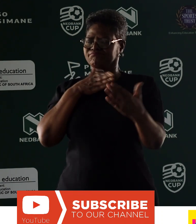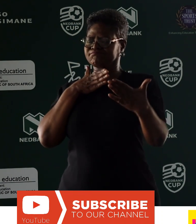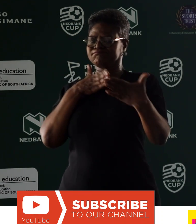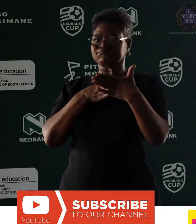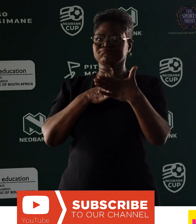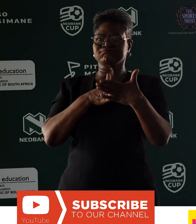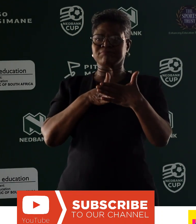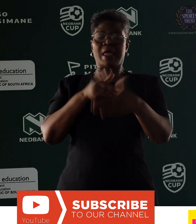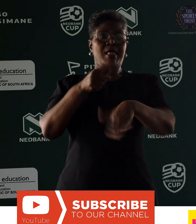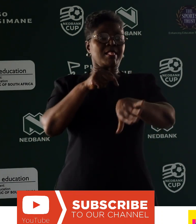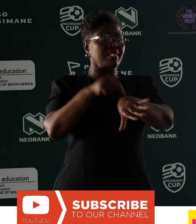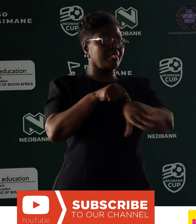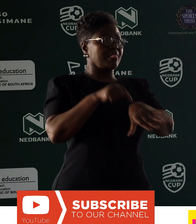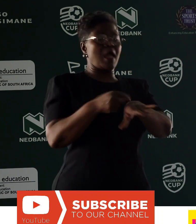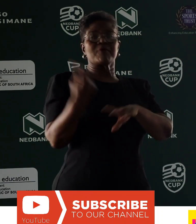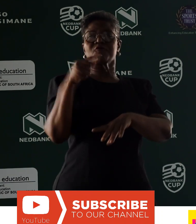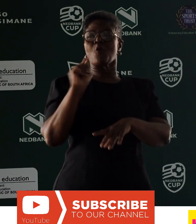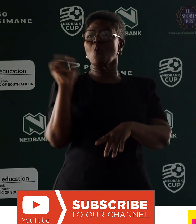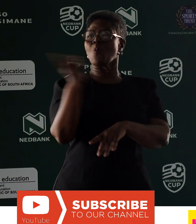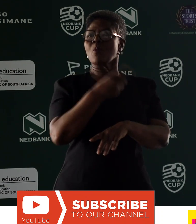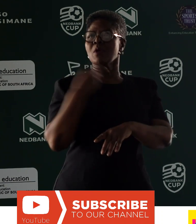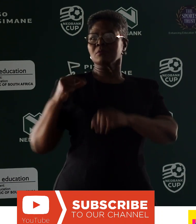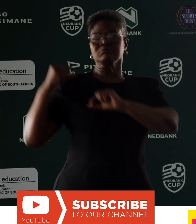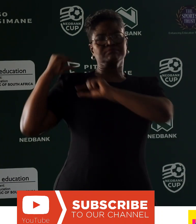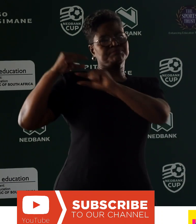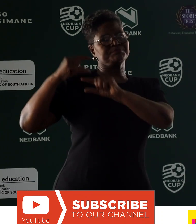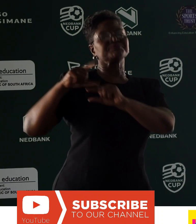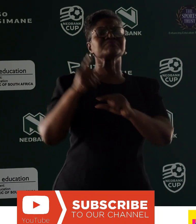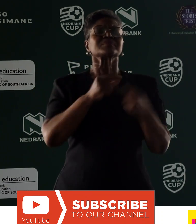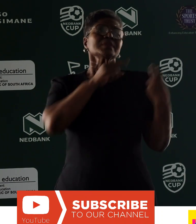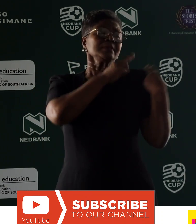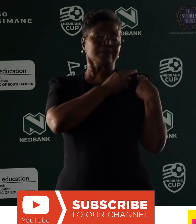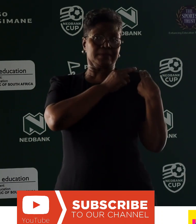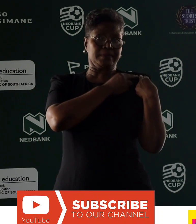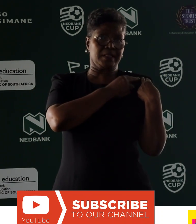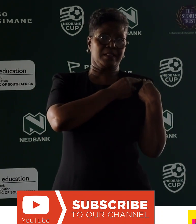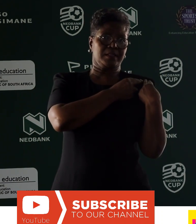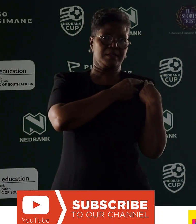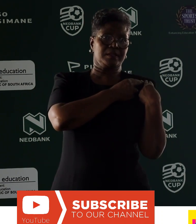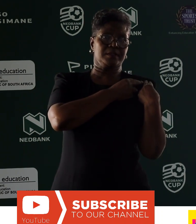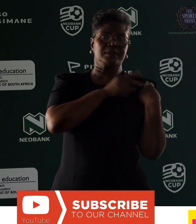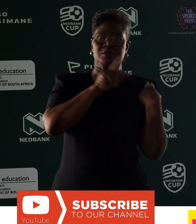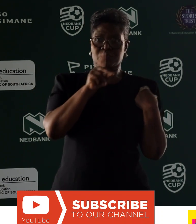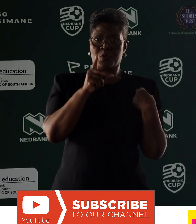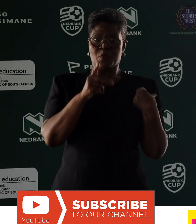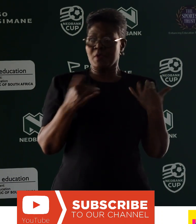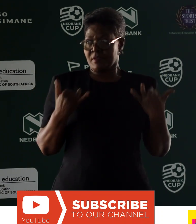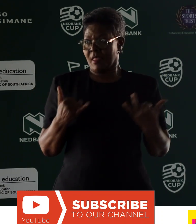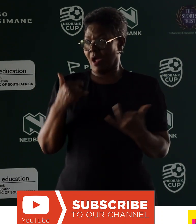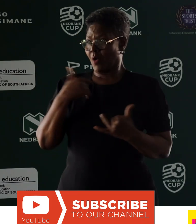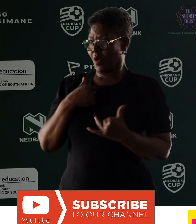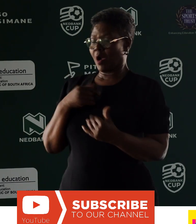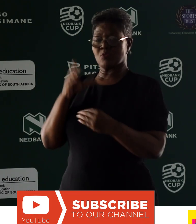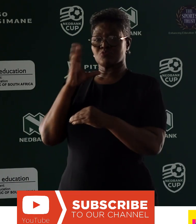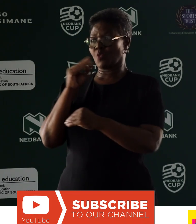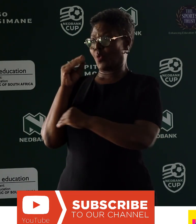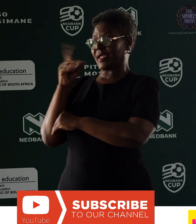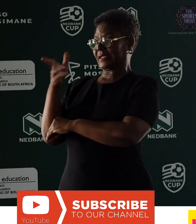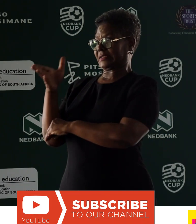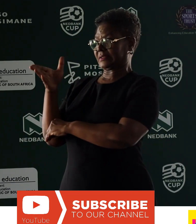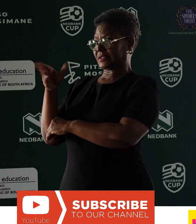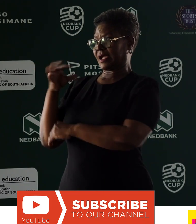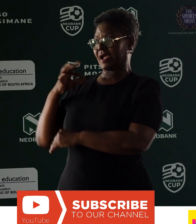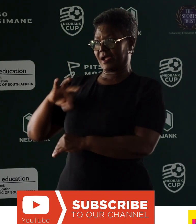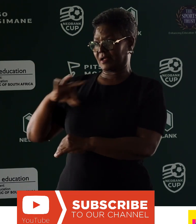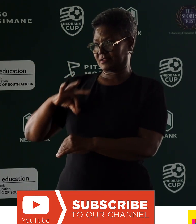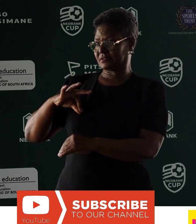There comes a time when every generation must be accountable. Now, I'm addressing myself to the chaos now. Because